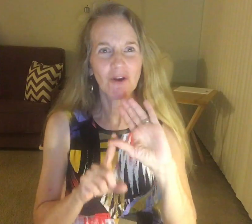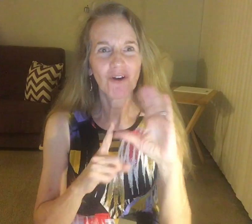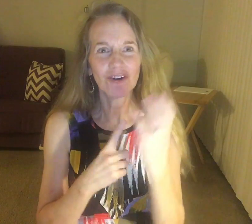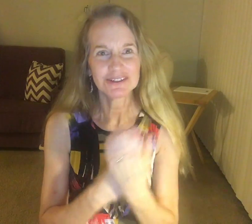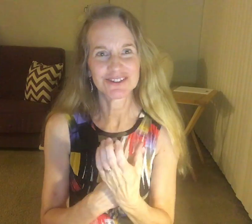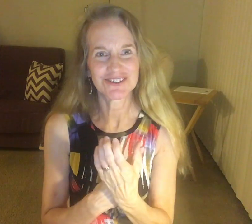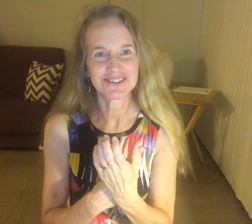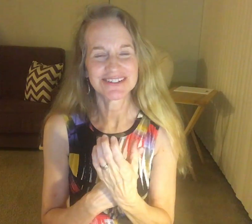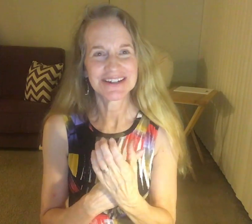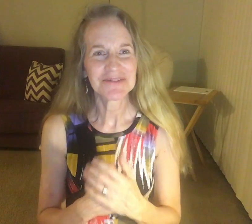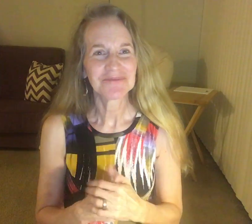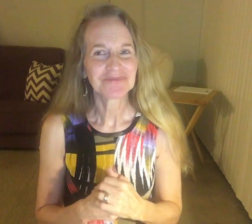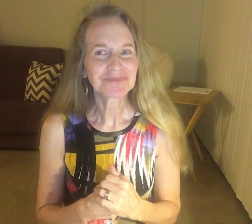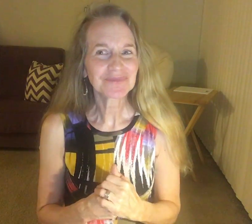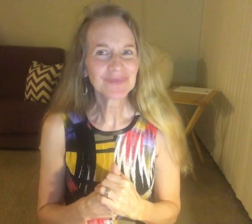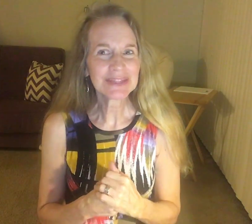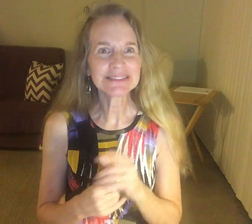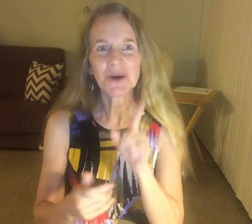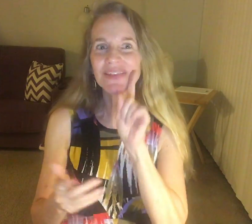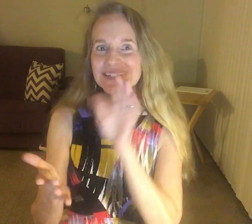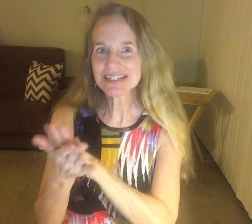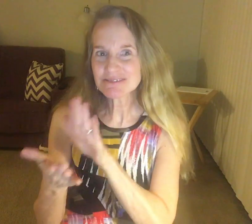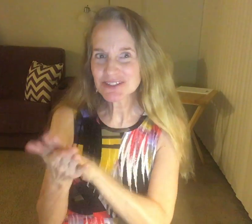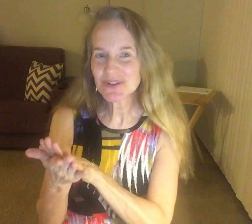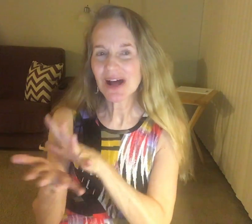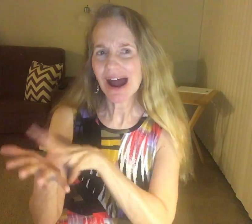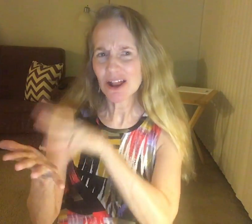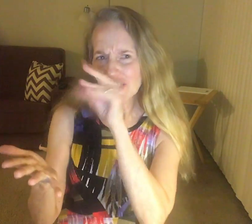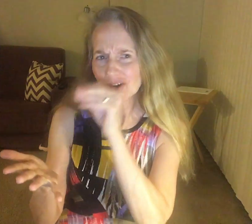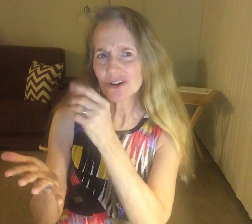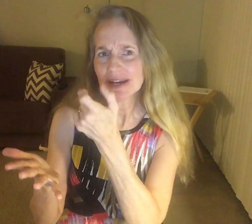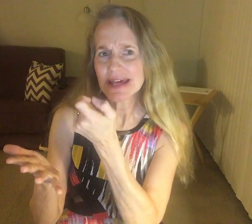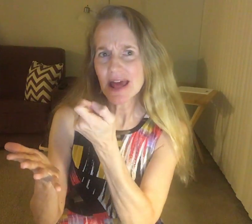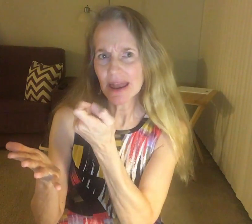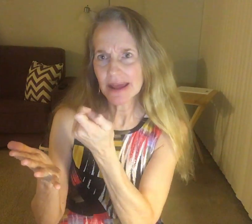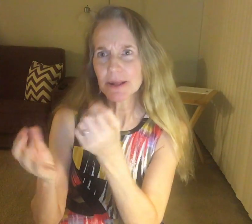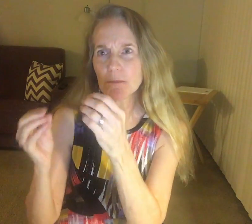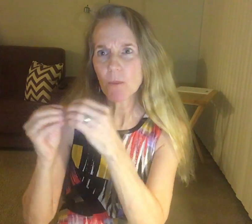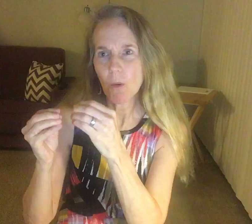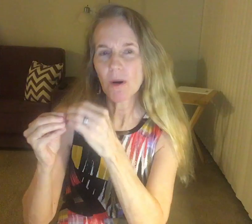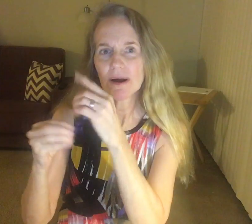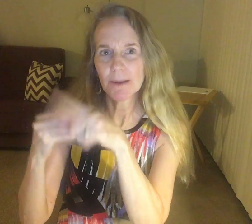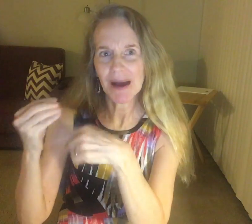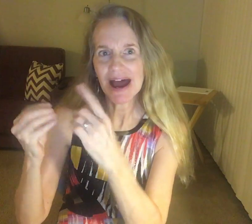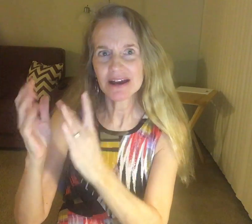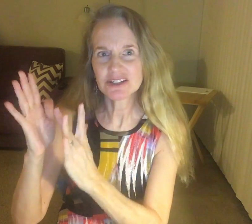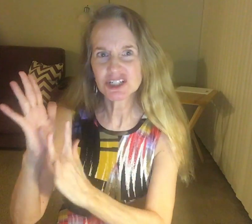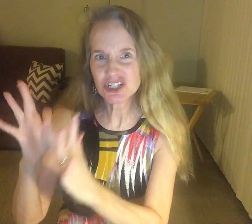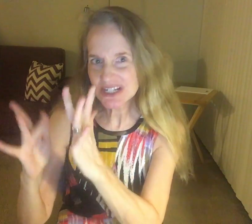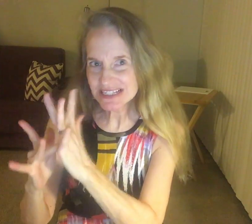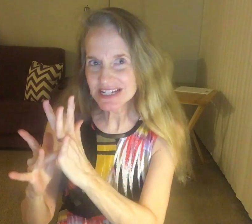cooks. So, I think that's good. learned a little more about Jesus.